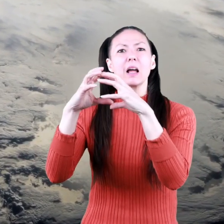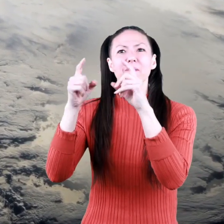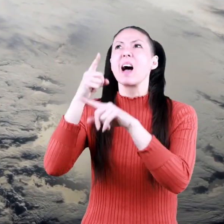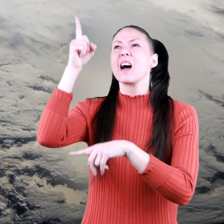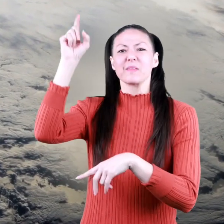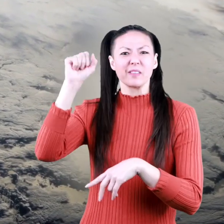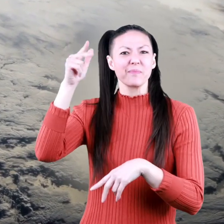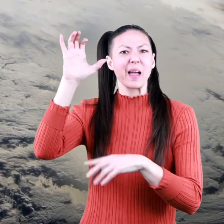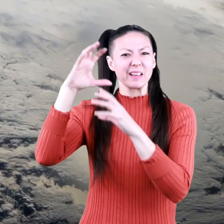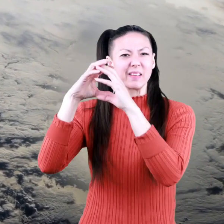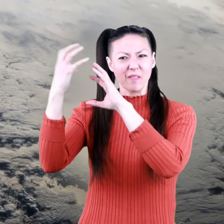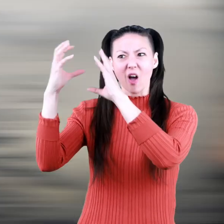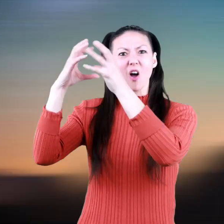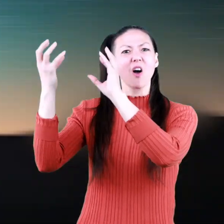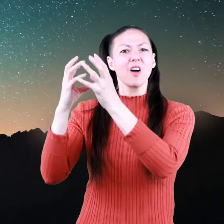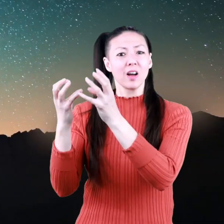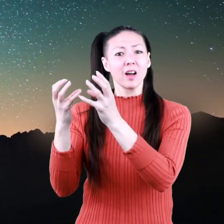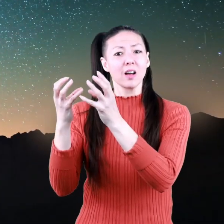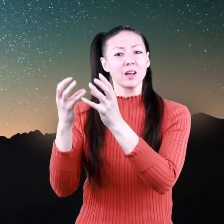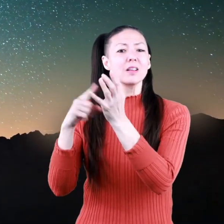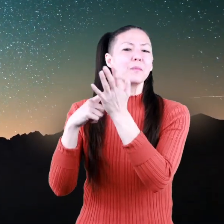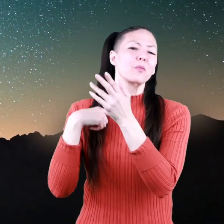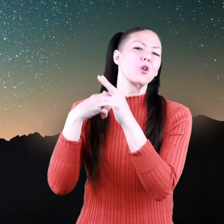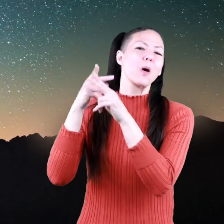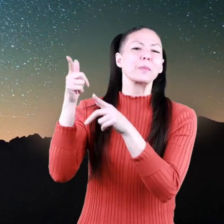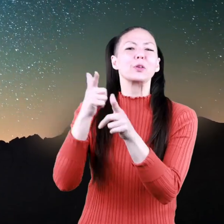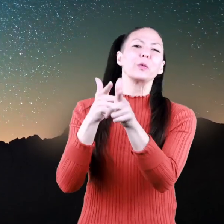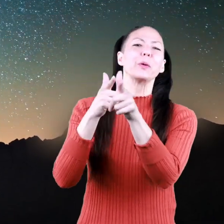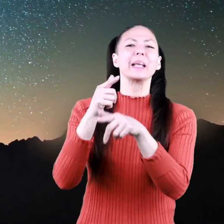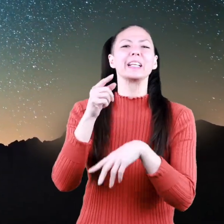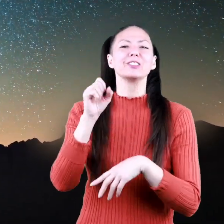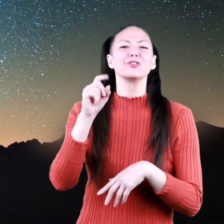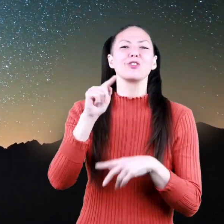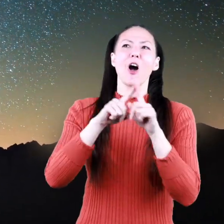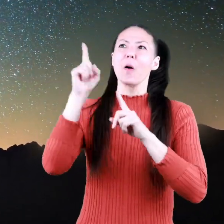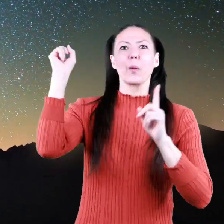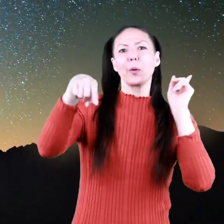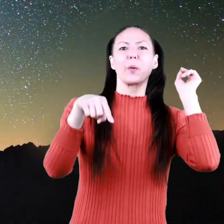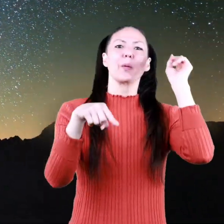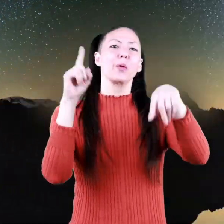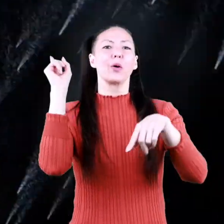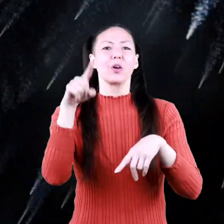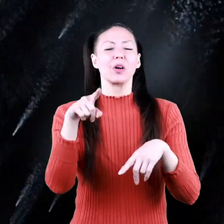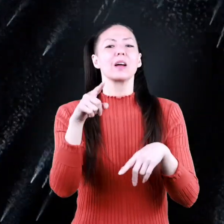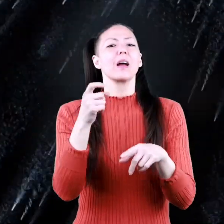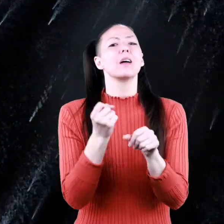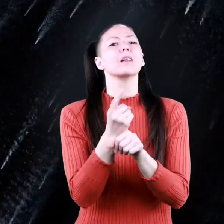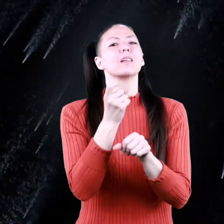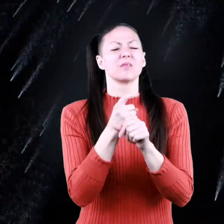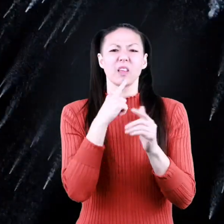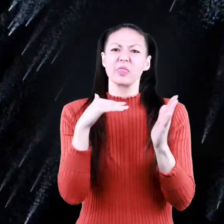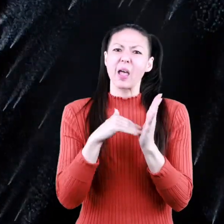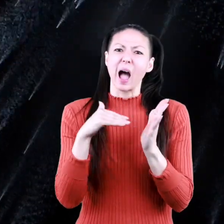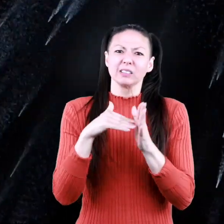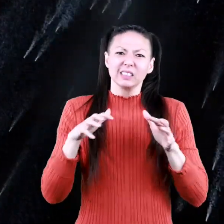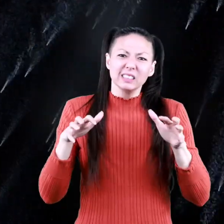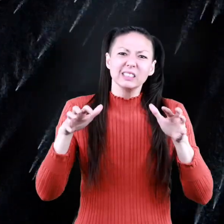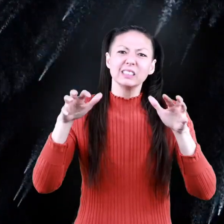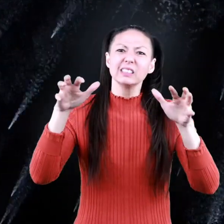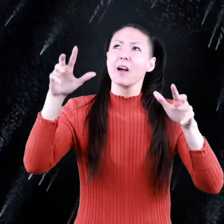fall from space, and sometimes we call them shooting stars. Each year, there are thousands that